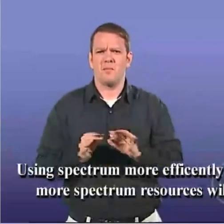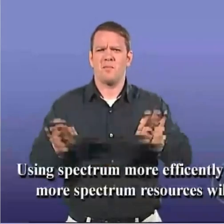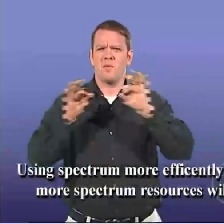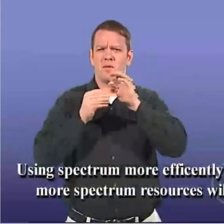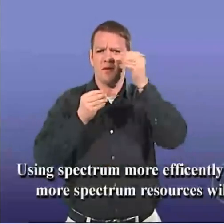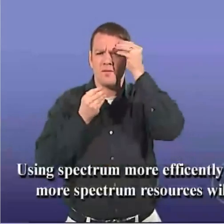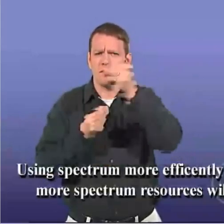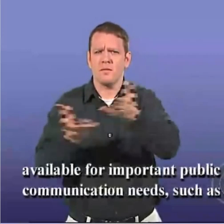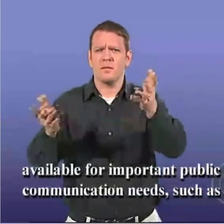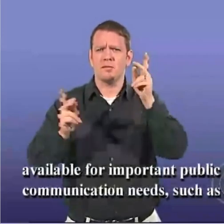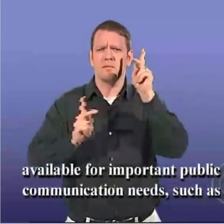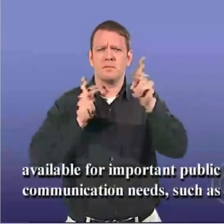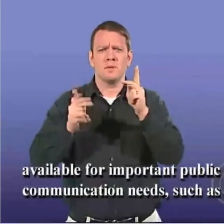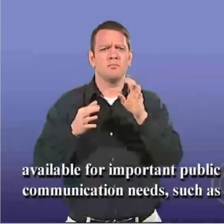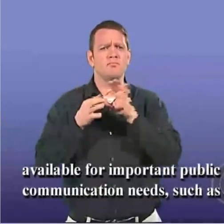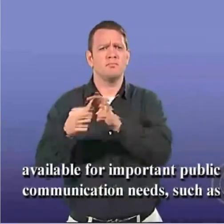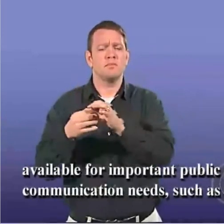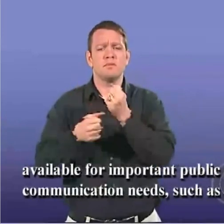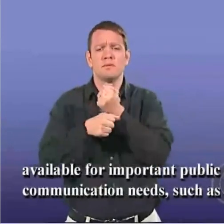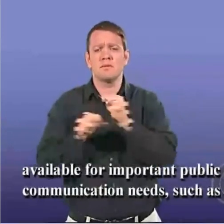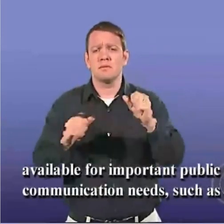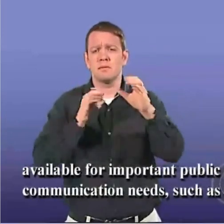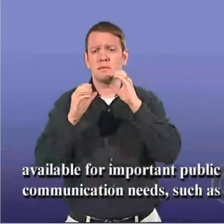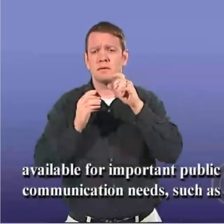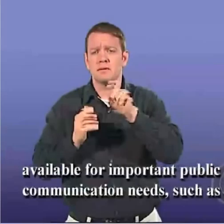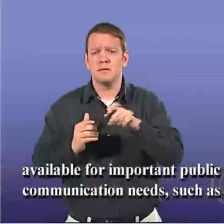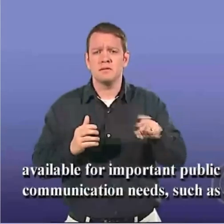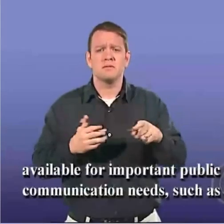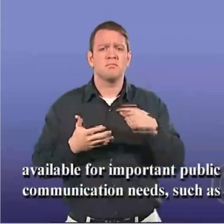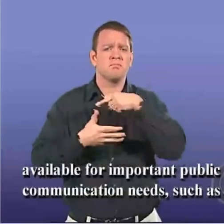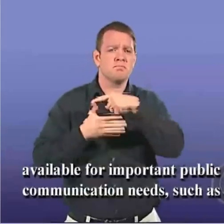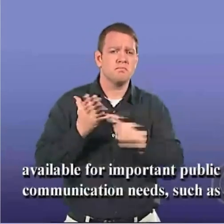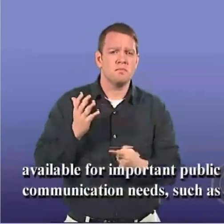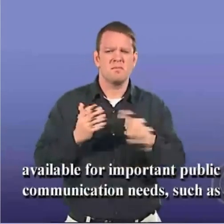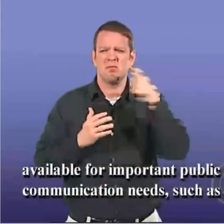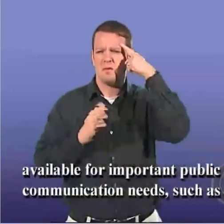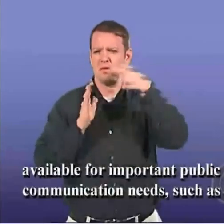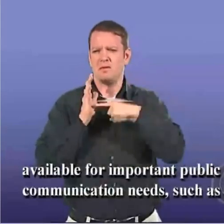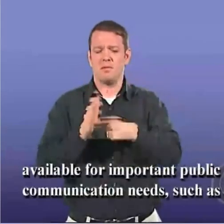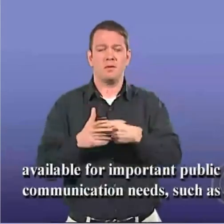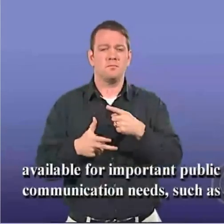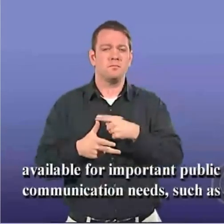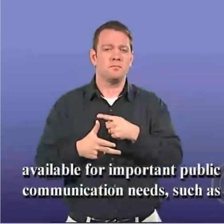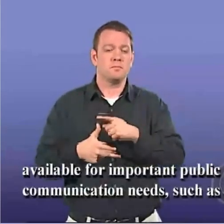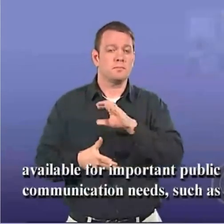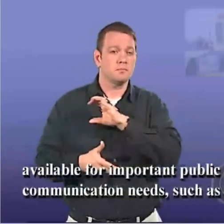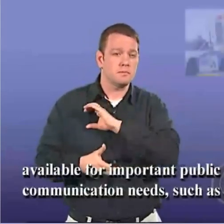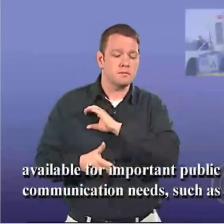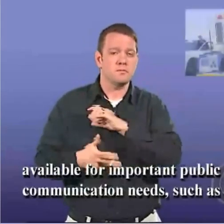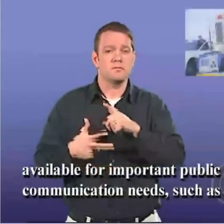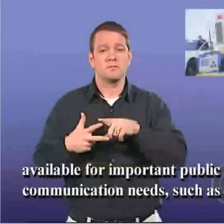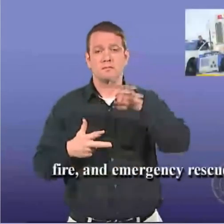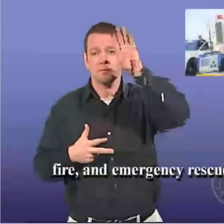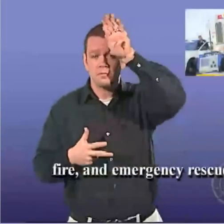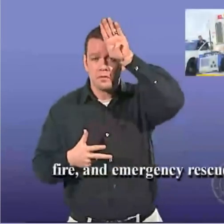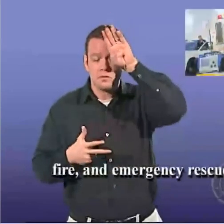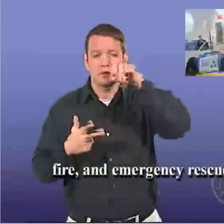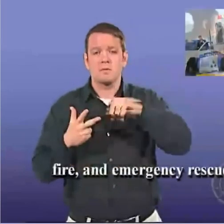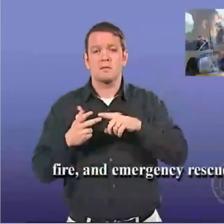will be available for important public safety communication needs, such as police, fire, and